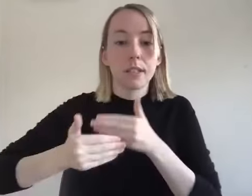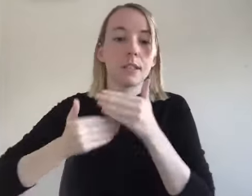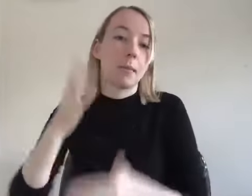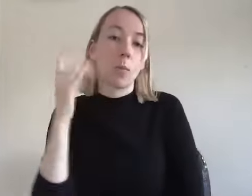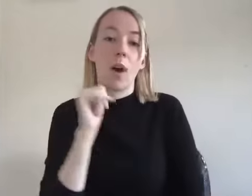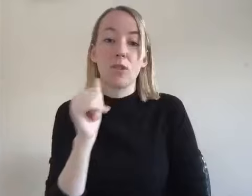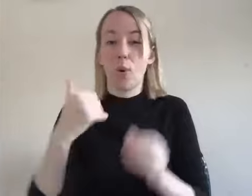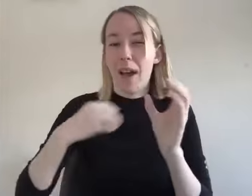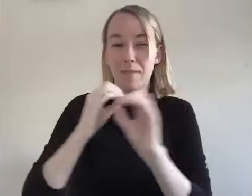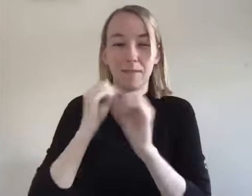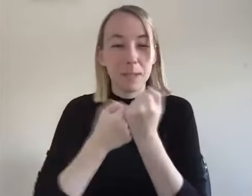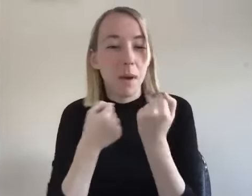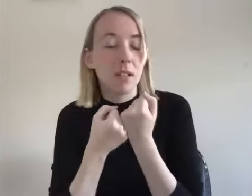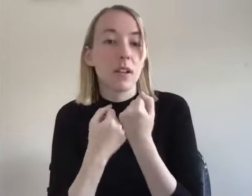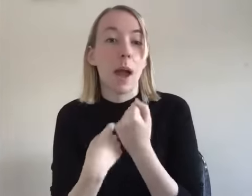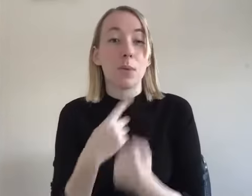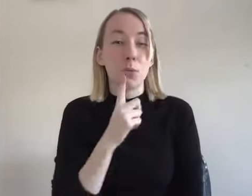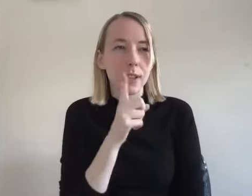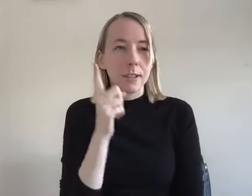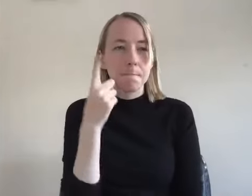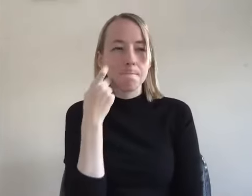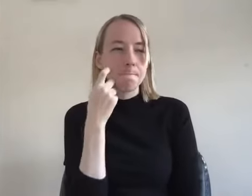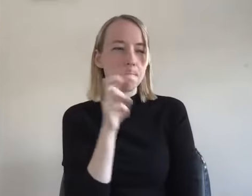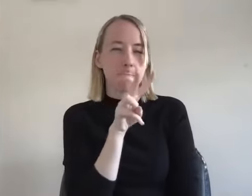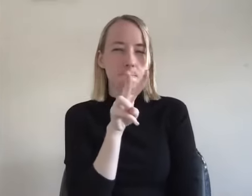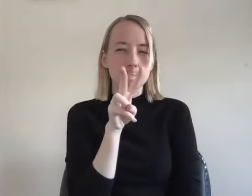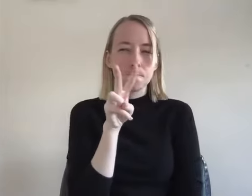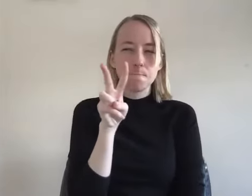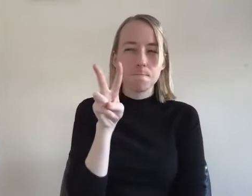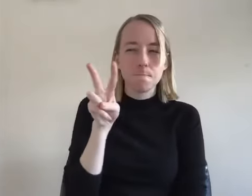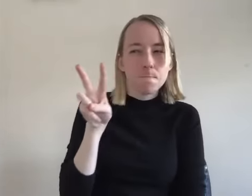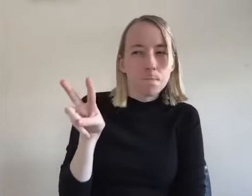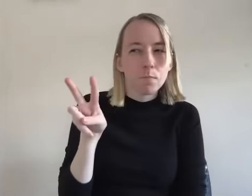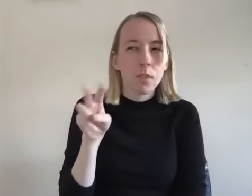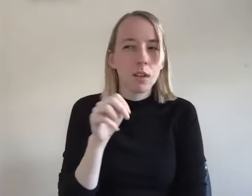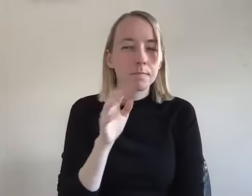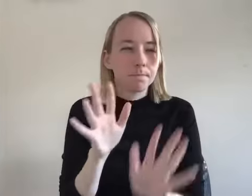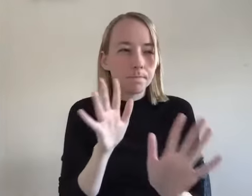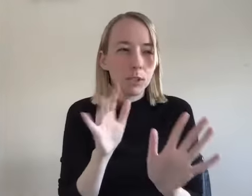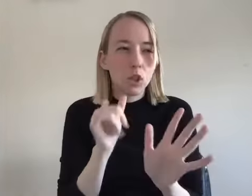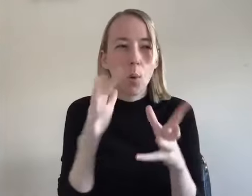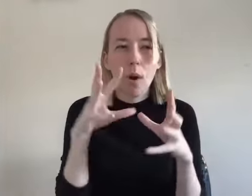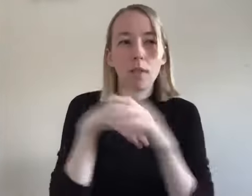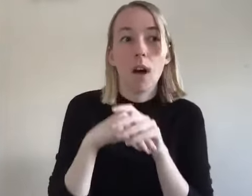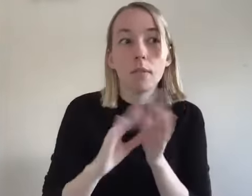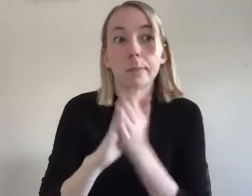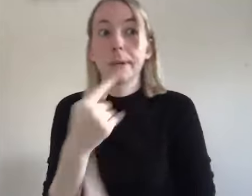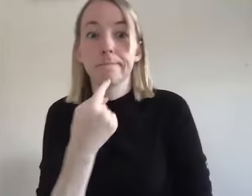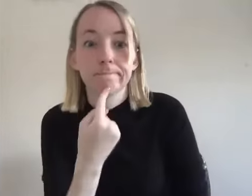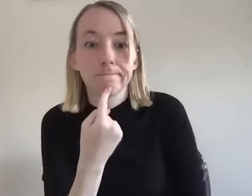not practicing the steps so i didn't have a sponsor i wasn't really i was still very suspicious like i don't want to fall into like another situation where i'm like deeply disappointed